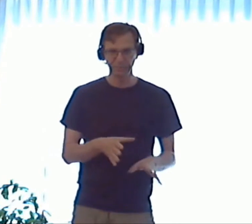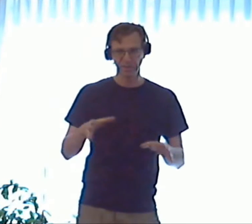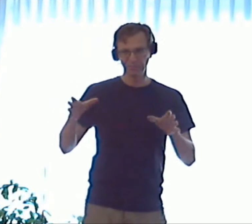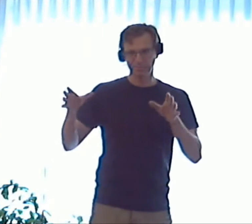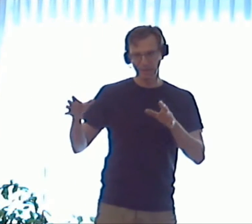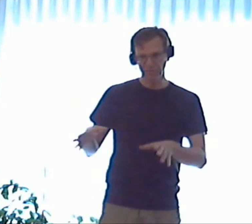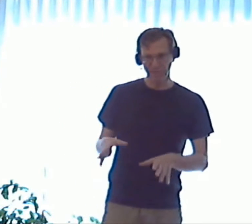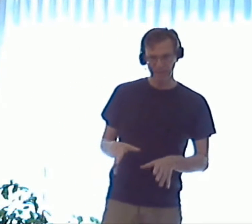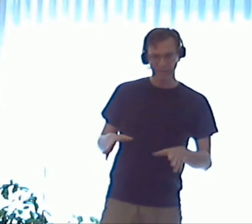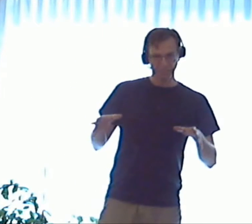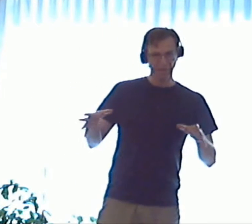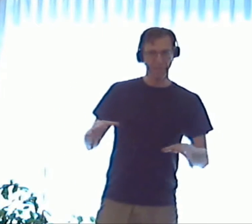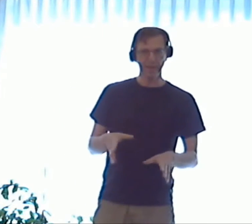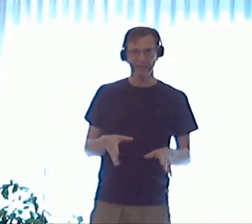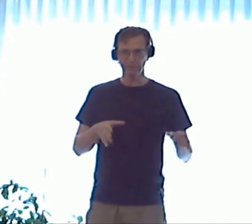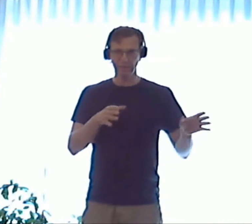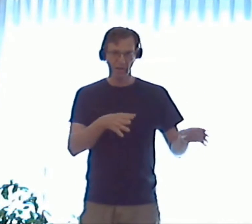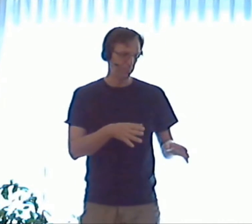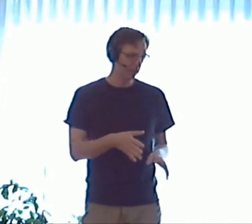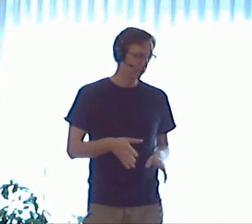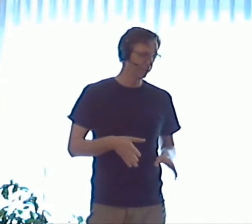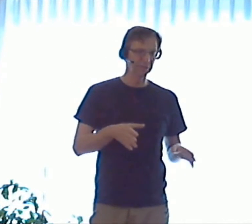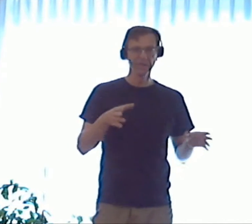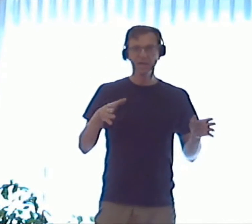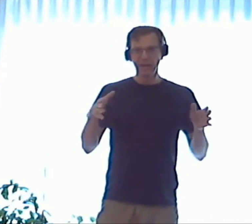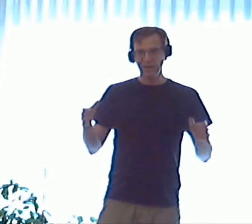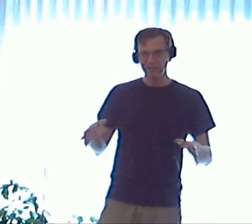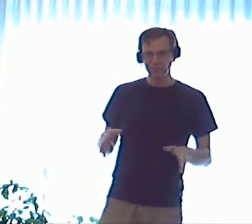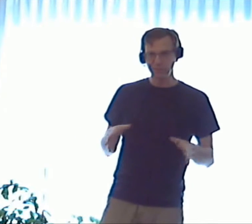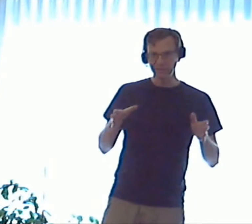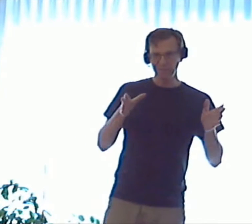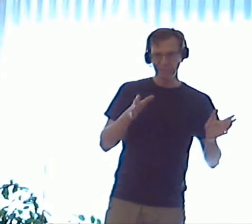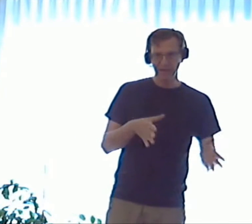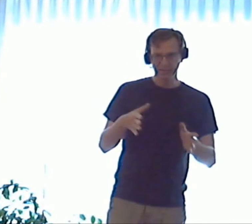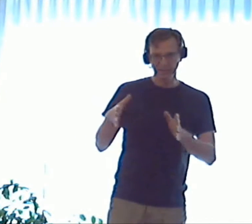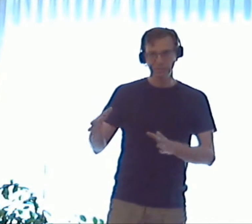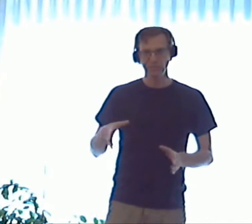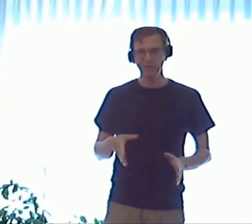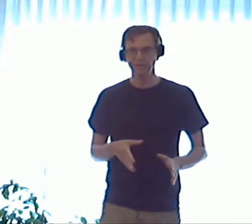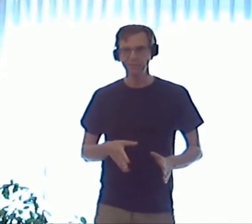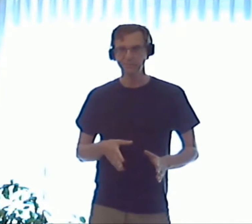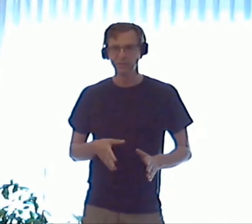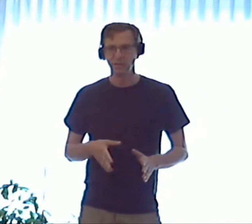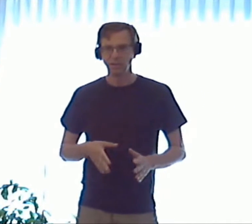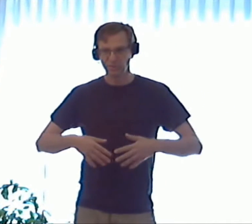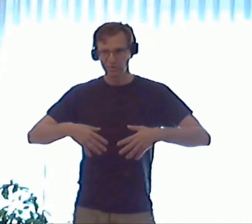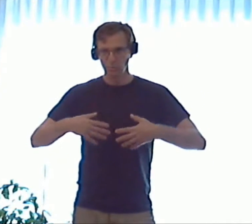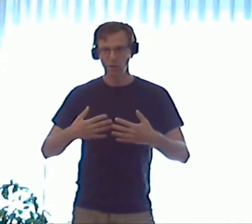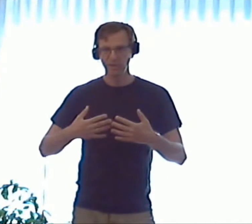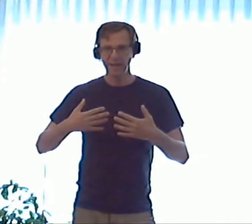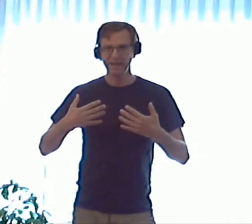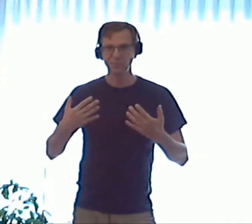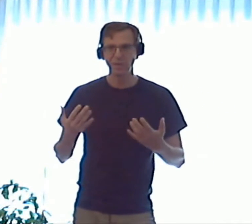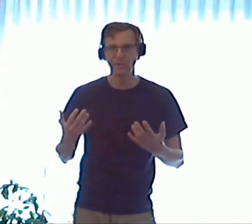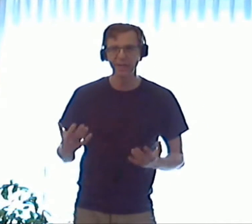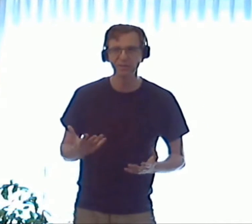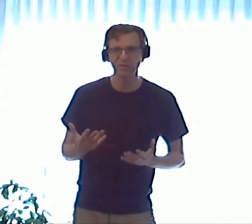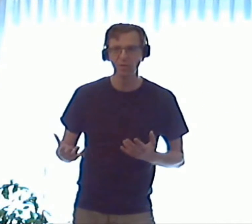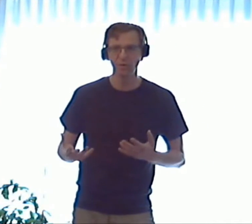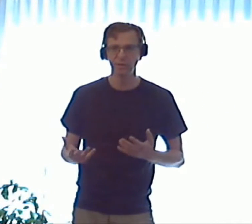different subjects, about mathematics and biology and history and different facts and information. This is more the